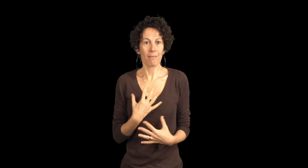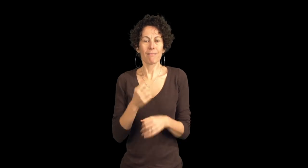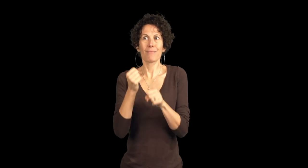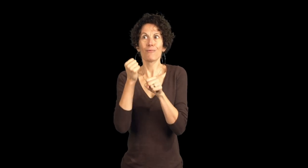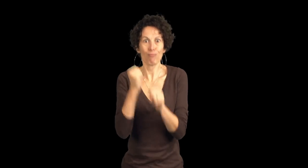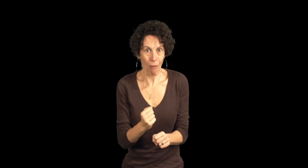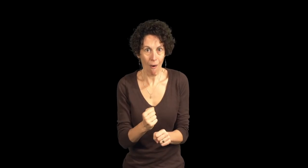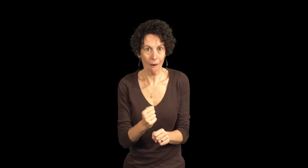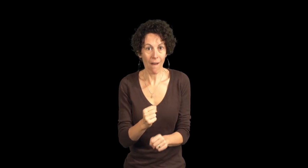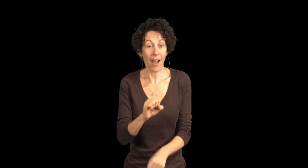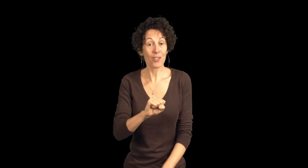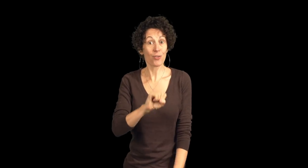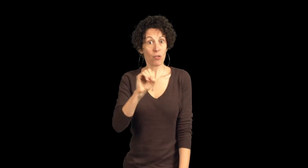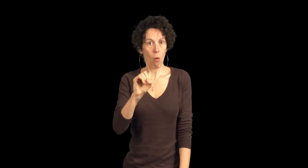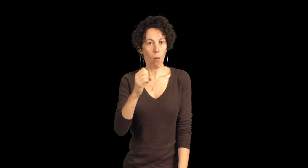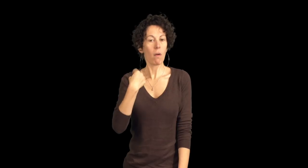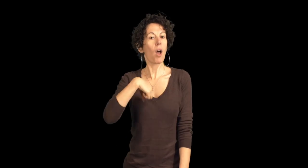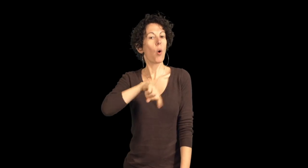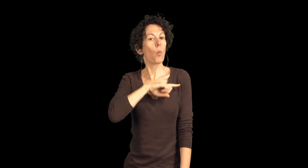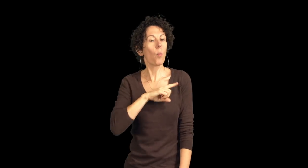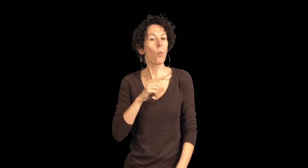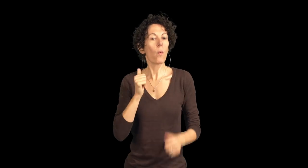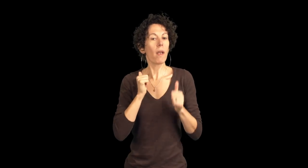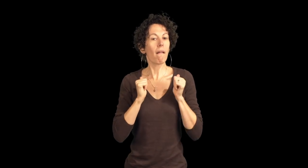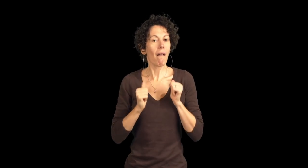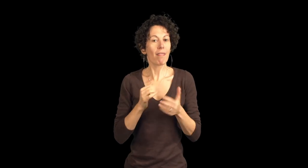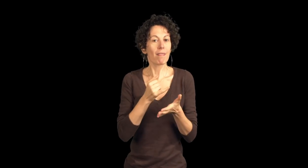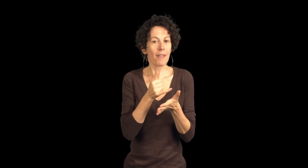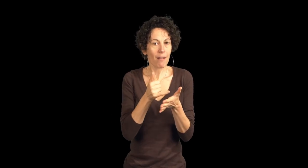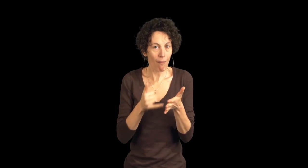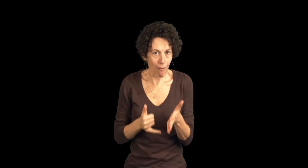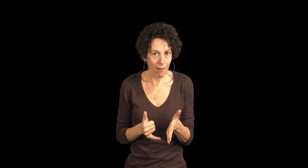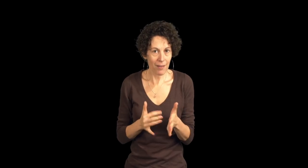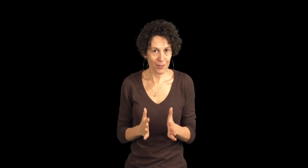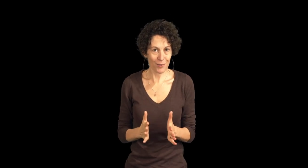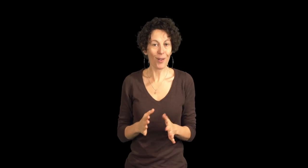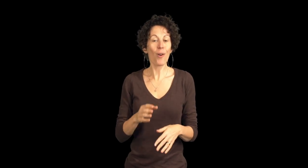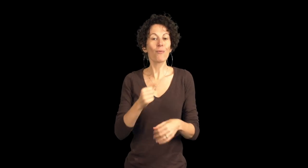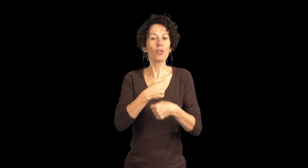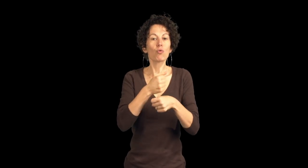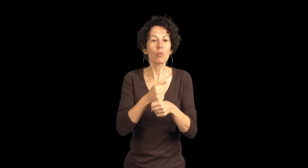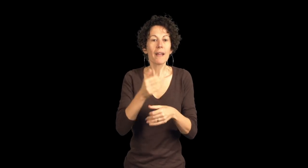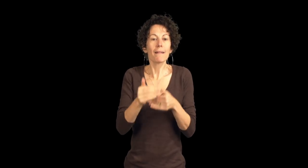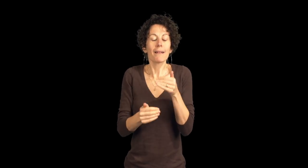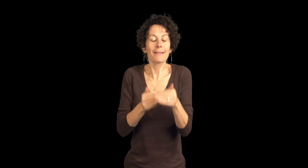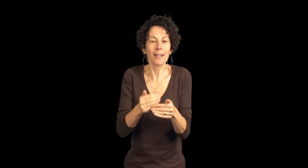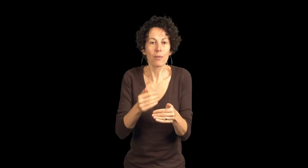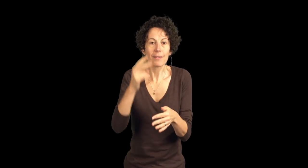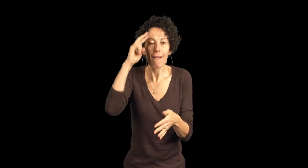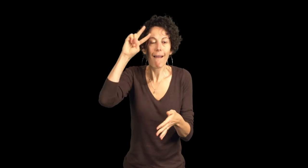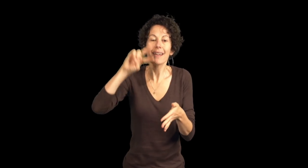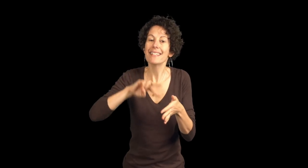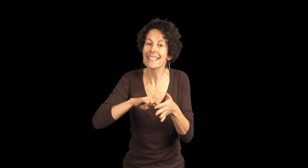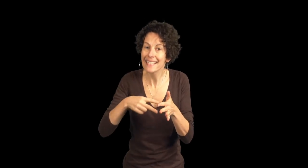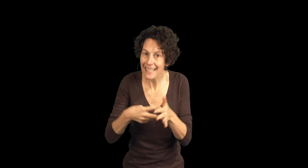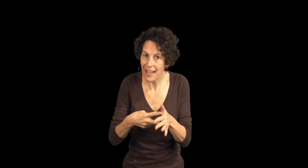inspire strong memories. Theatre artists can make a sequence, an intentional